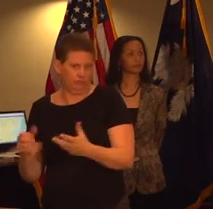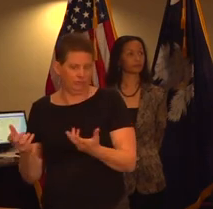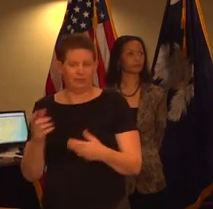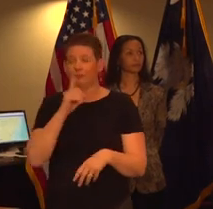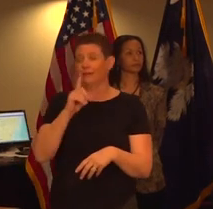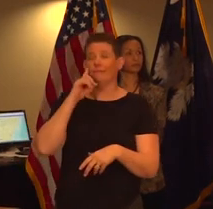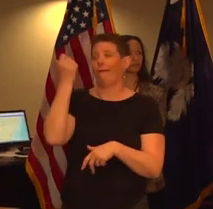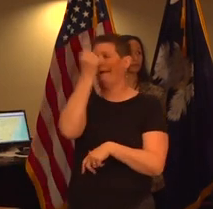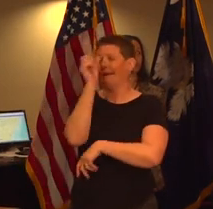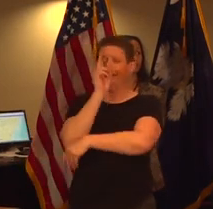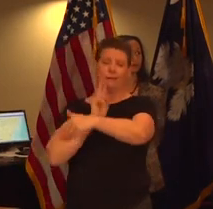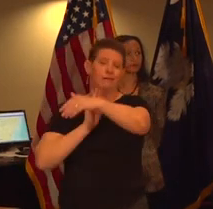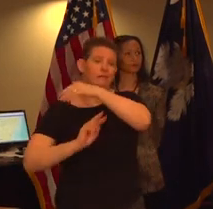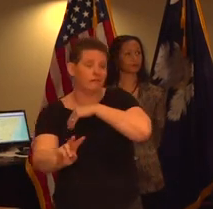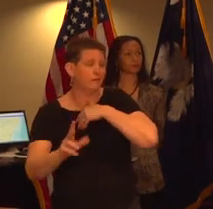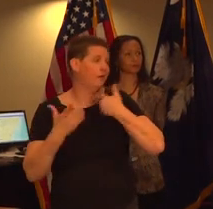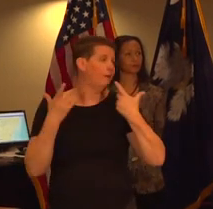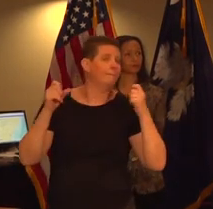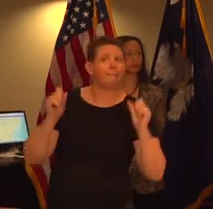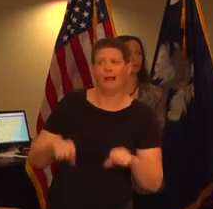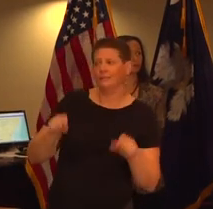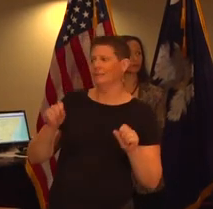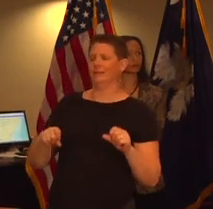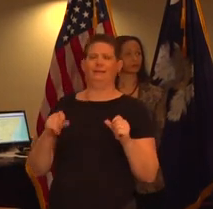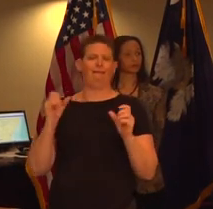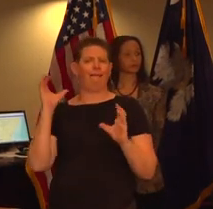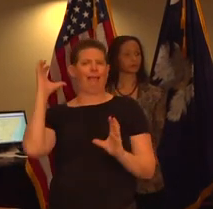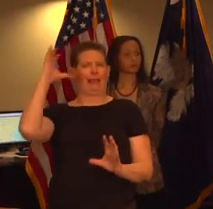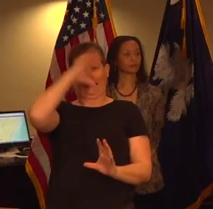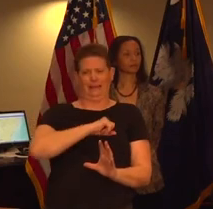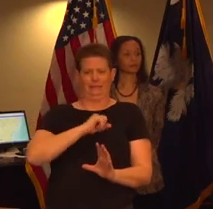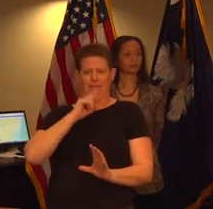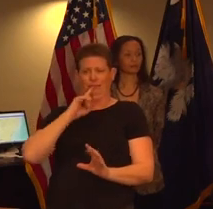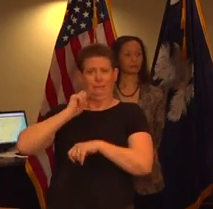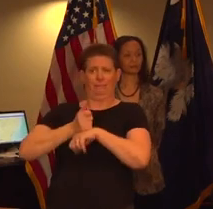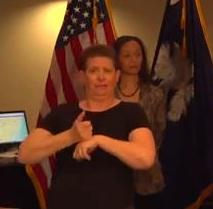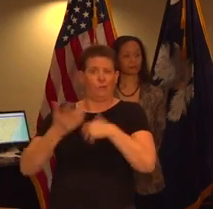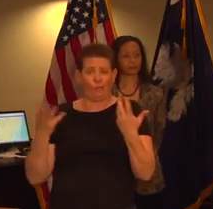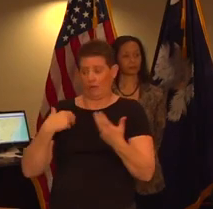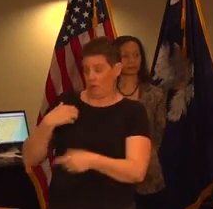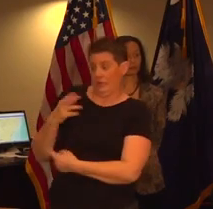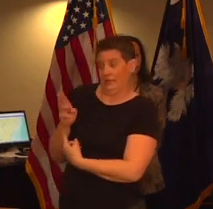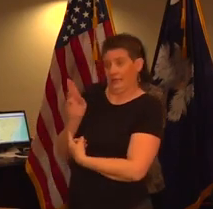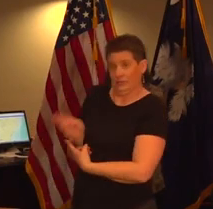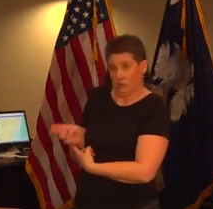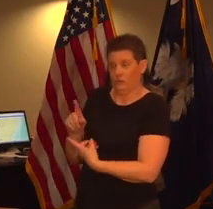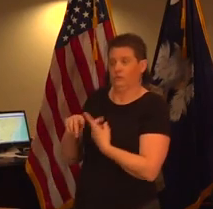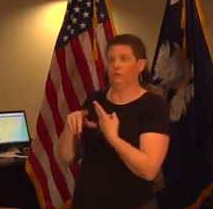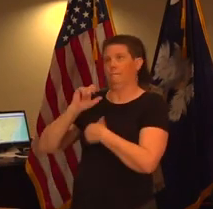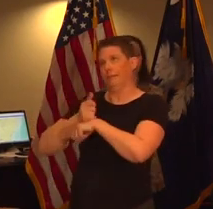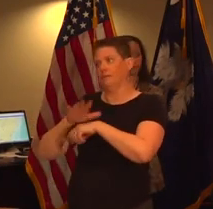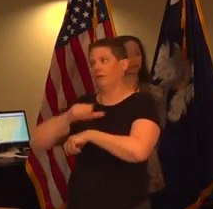for any projections or feasibility or estimates it is based on historical based on data from other countries